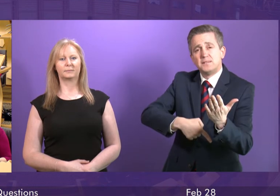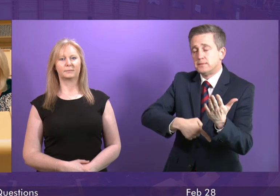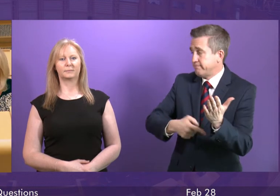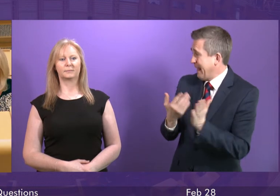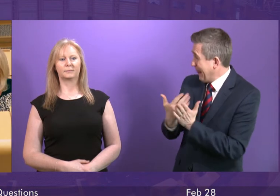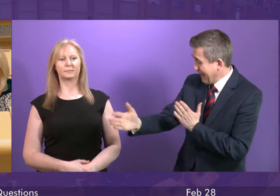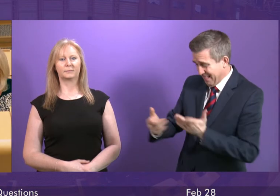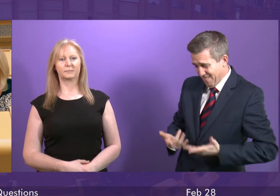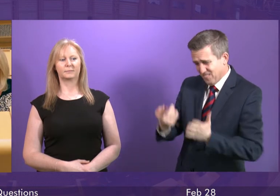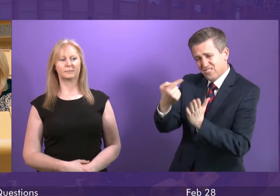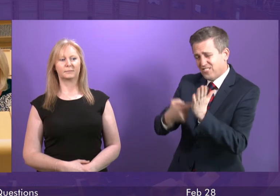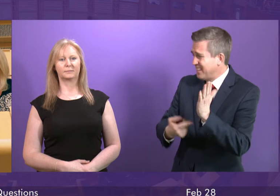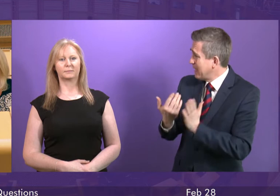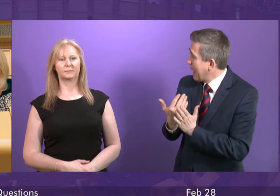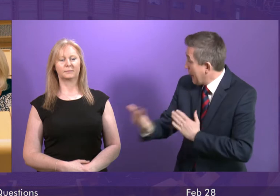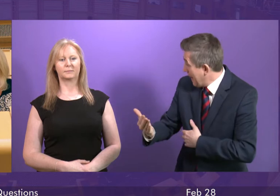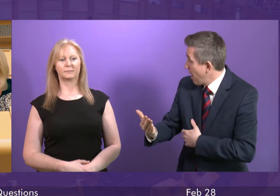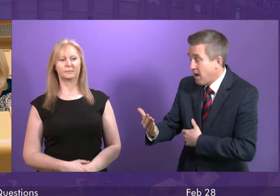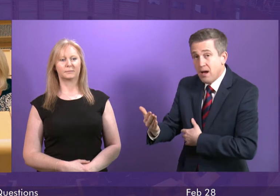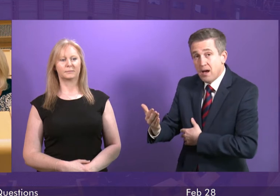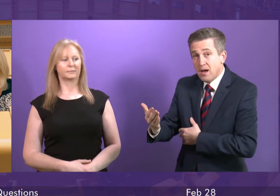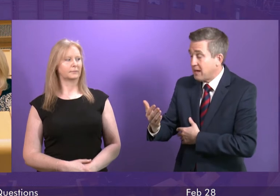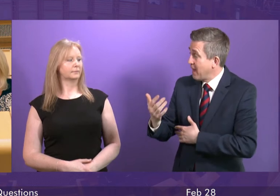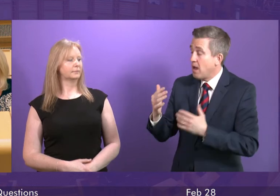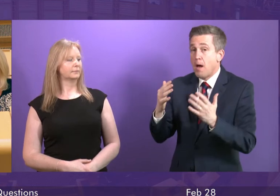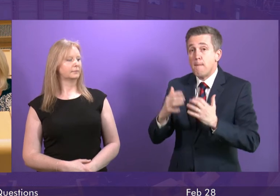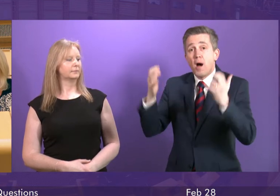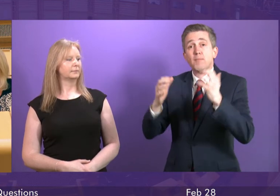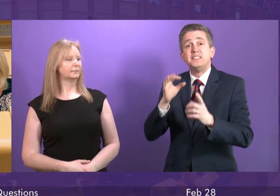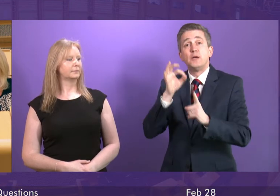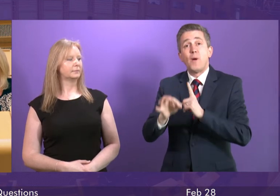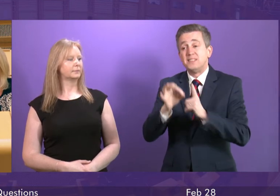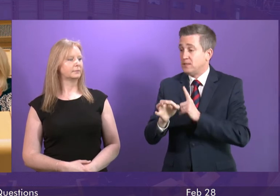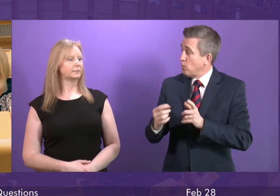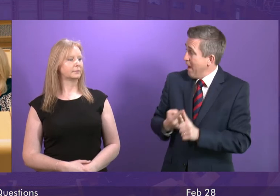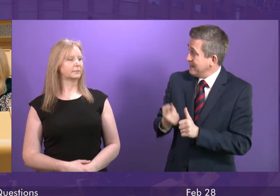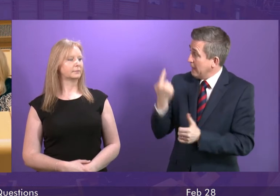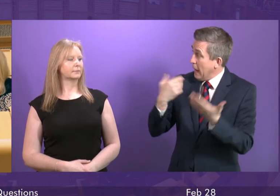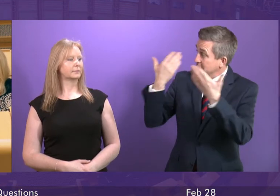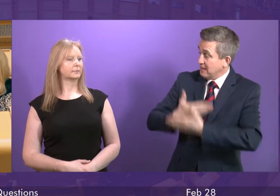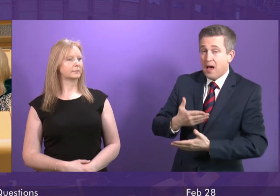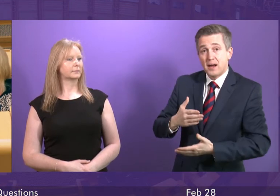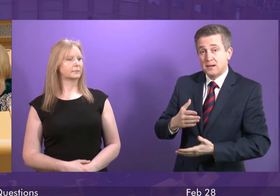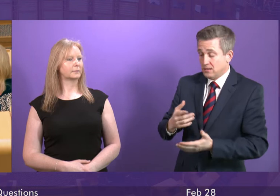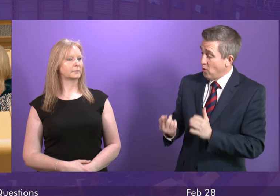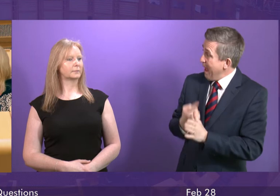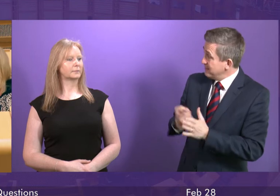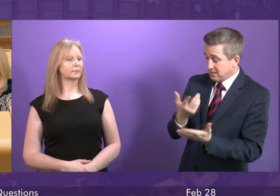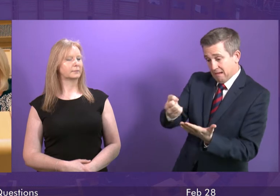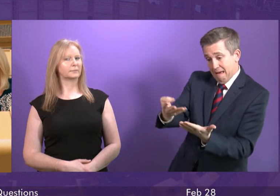figures to the question I asked were answered in a parliamentary question last night. So let me enlighten the First Minister. From